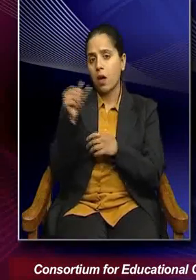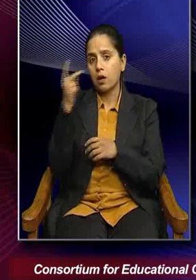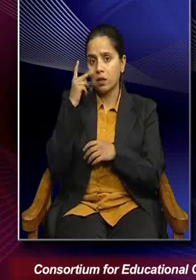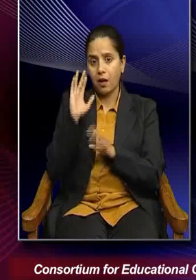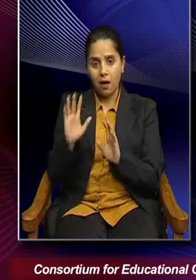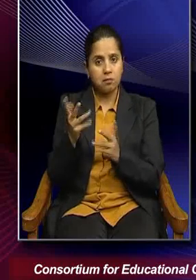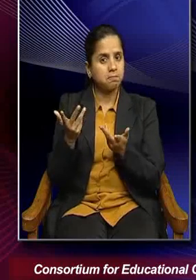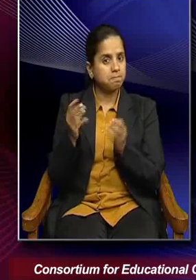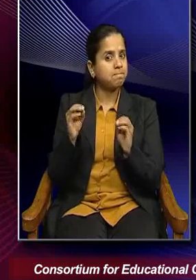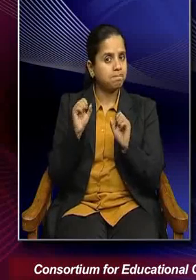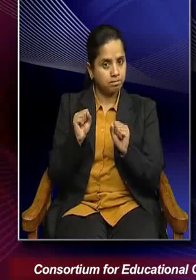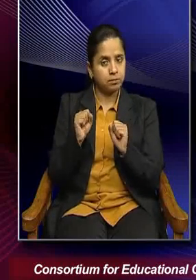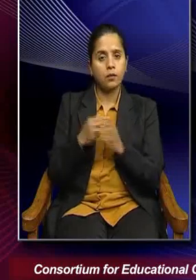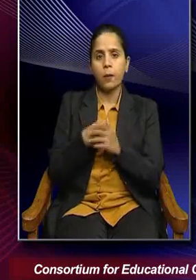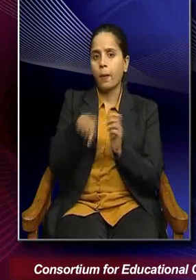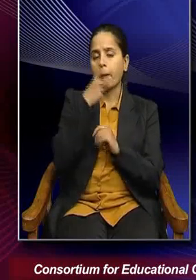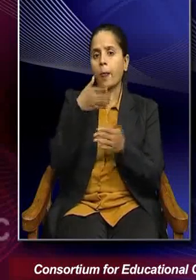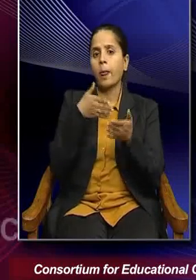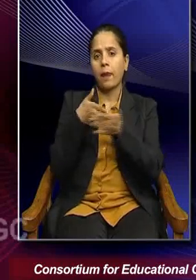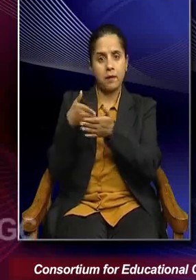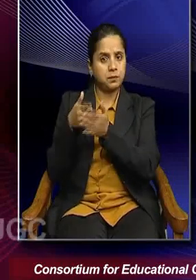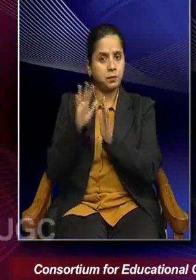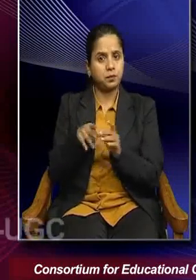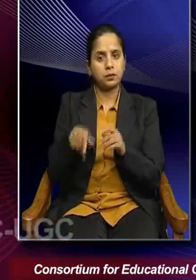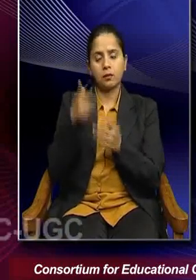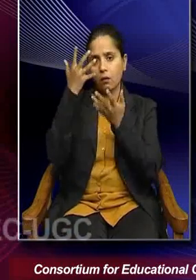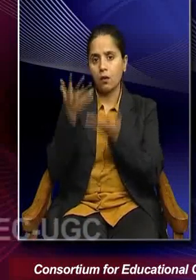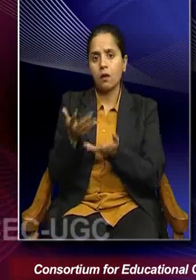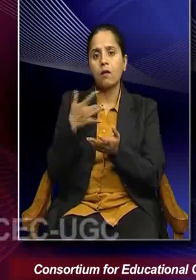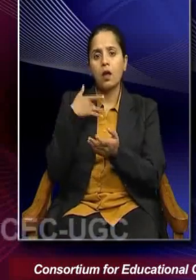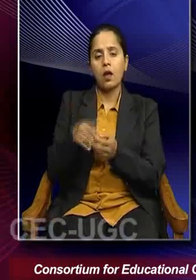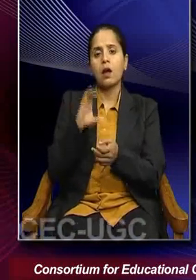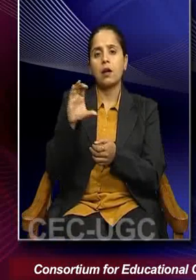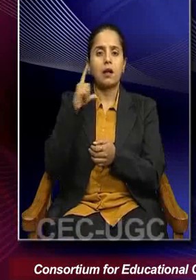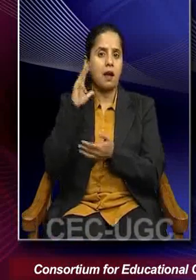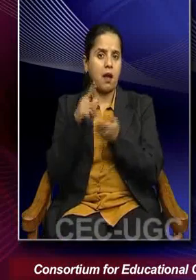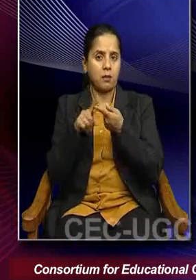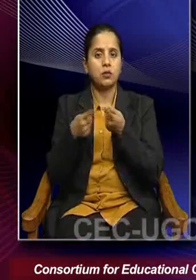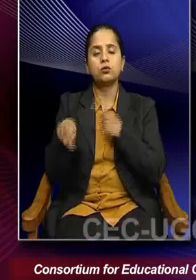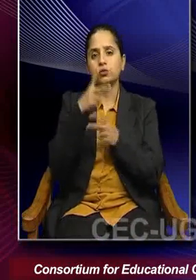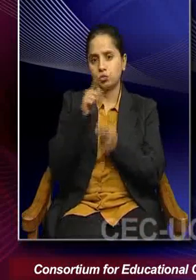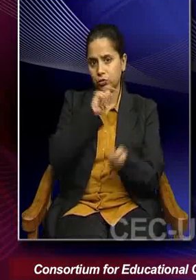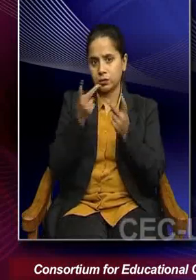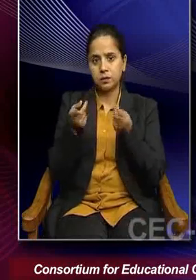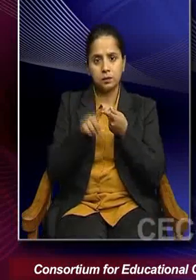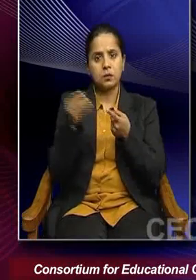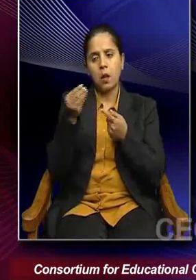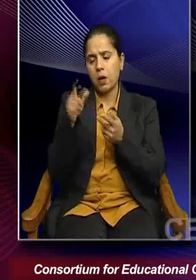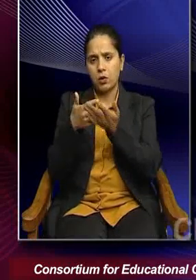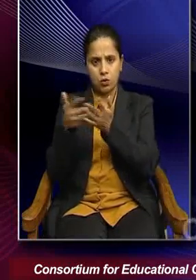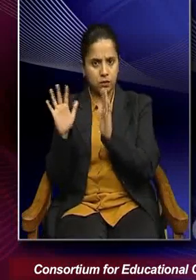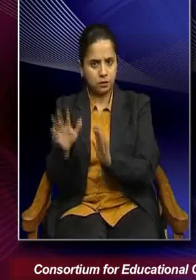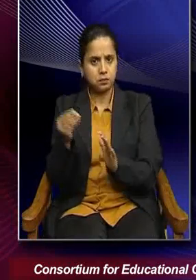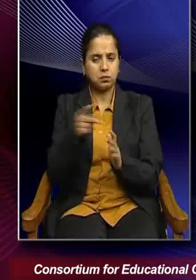hence, they face the disproportionate burden of climate change, know. There are some people who have some resources, some